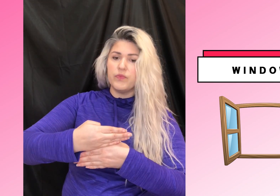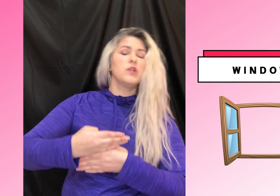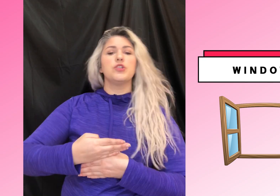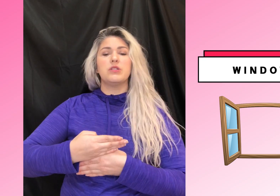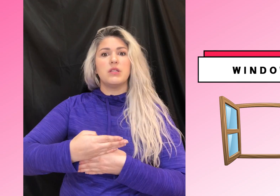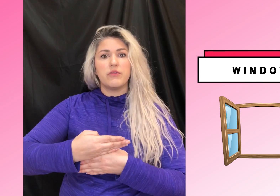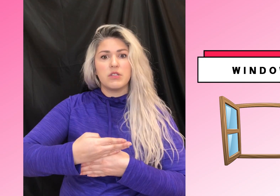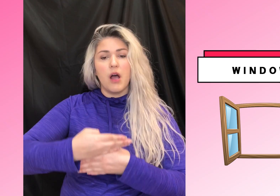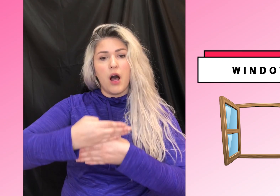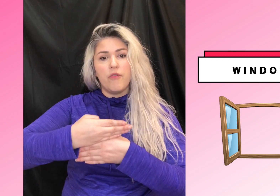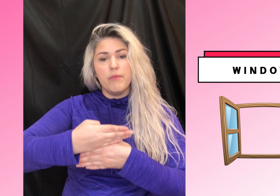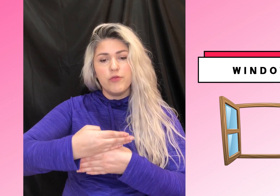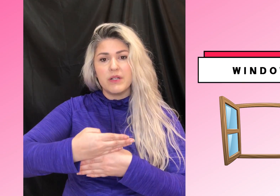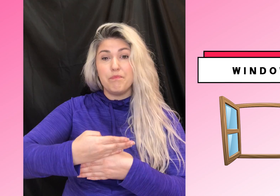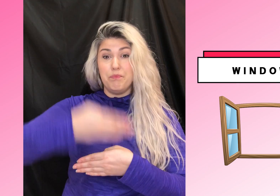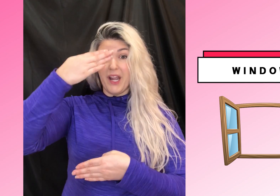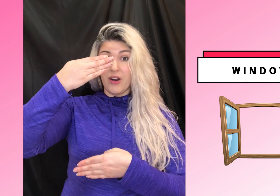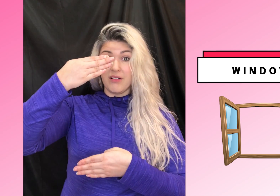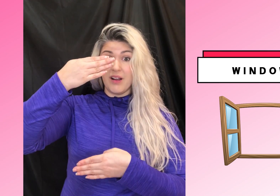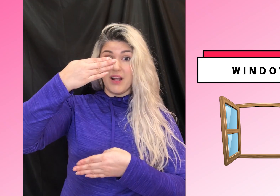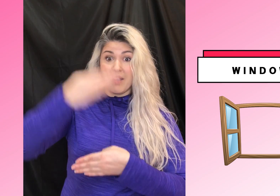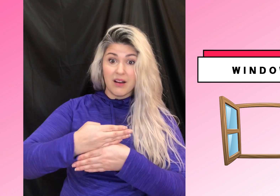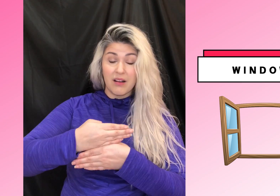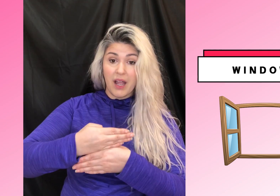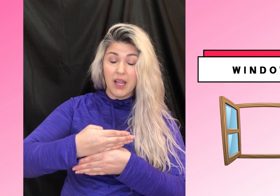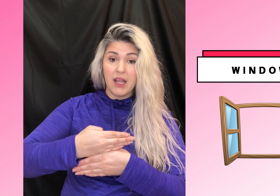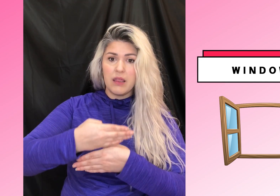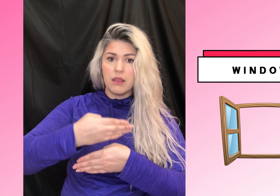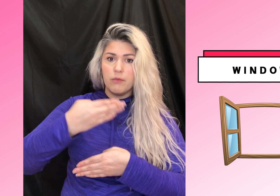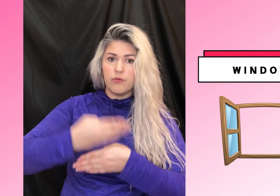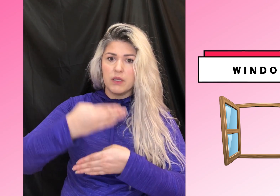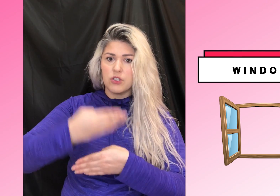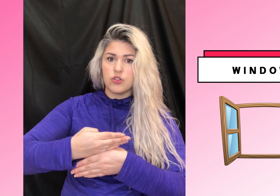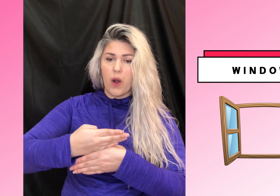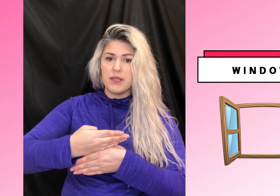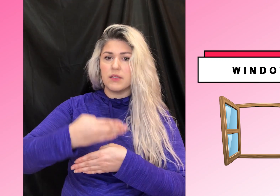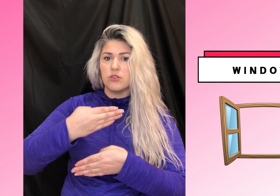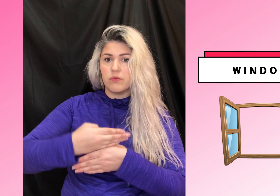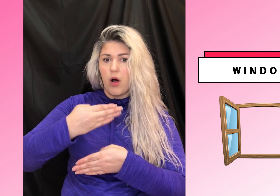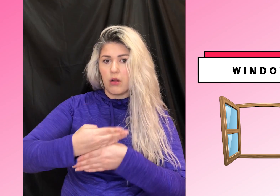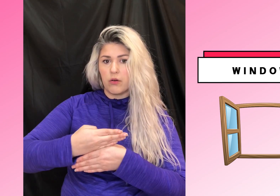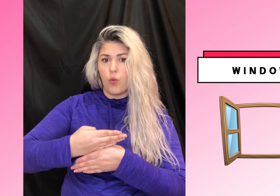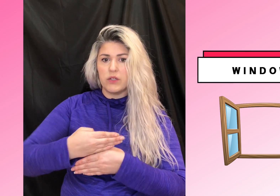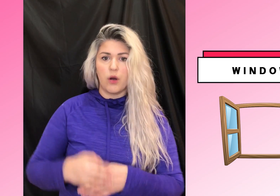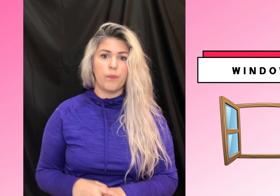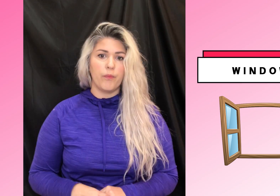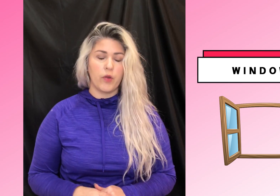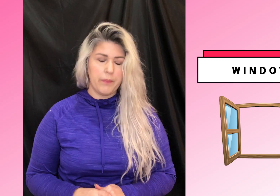So do you see the difference of the movement is bigger? Okay. And the movement is twice in smaller window. Okay.